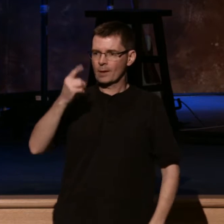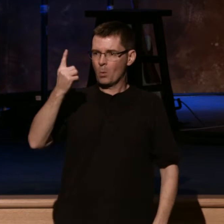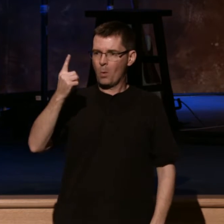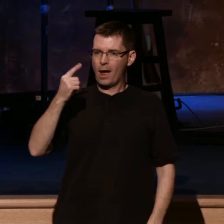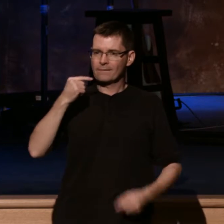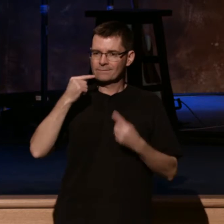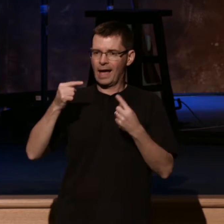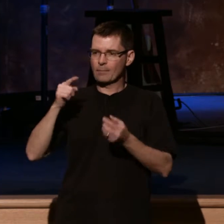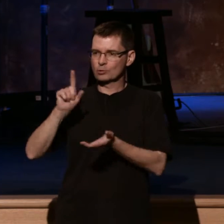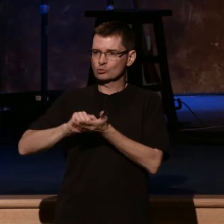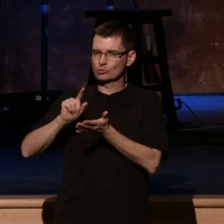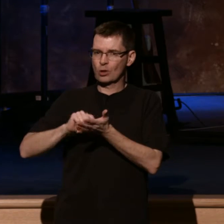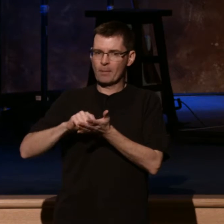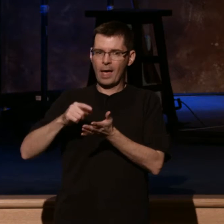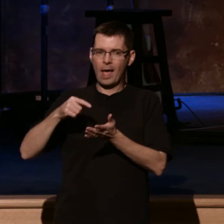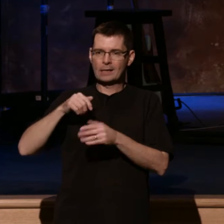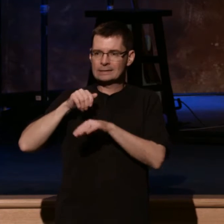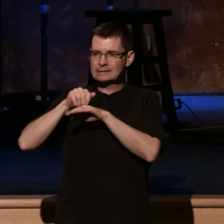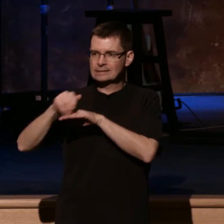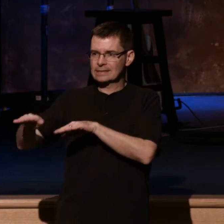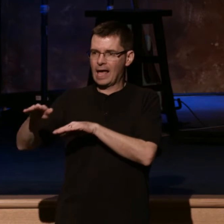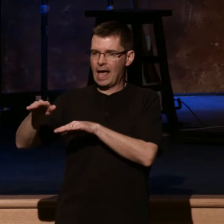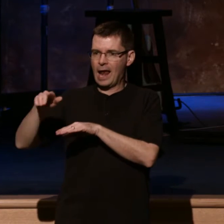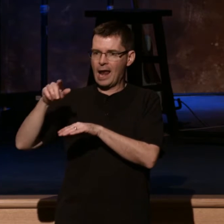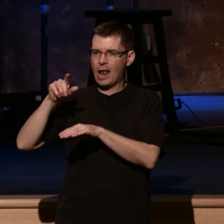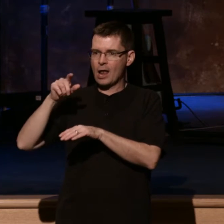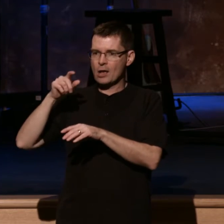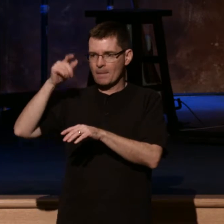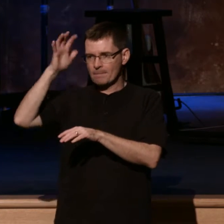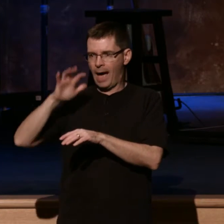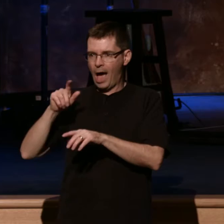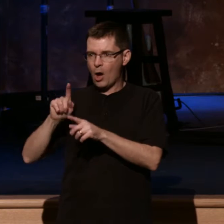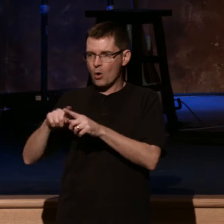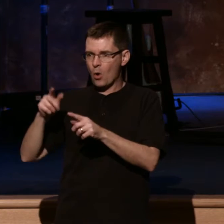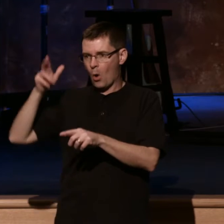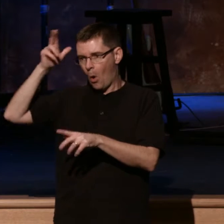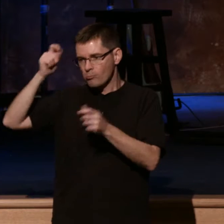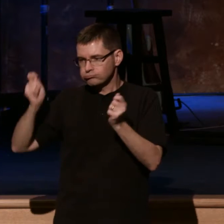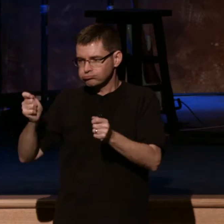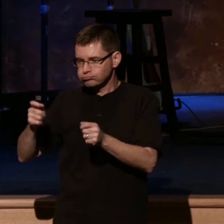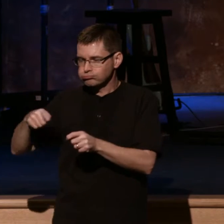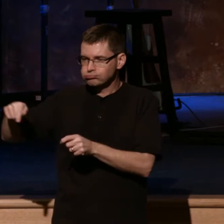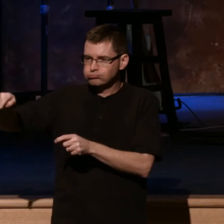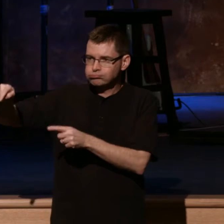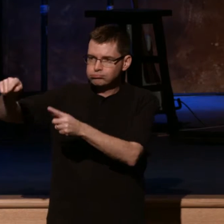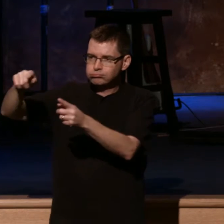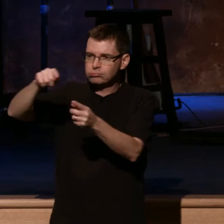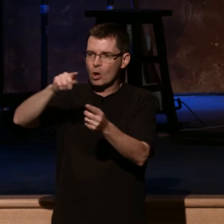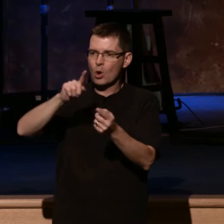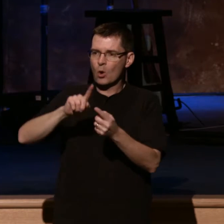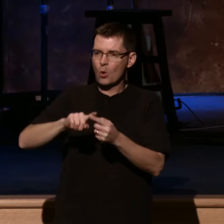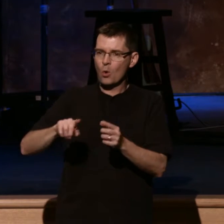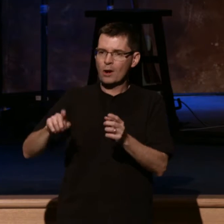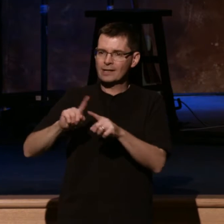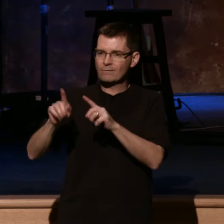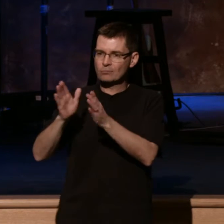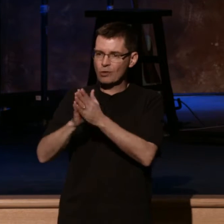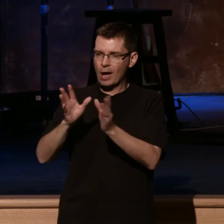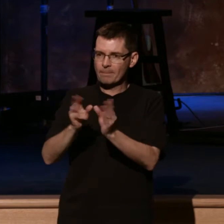see how many men were praying. He only got to 12 prayer meetings and discovered there were 6,100 men at those 12 prayer meetings. God